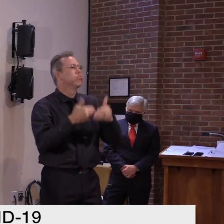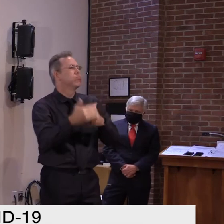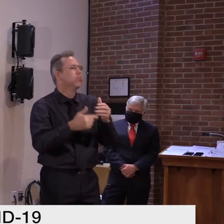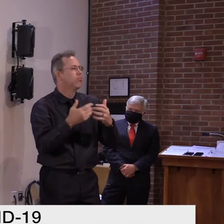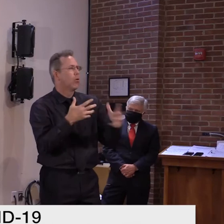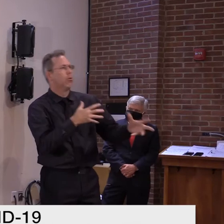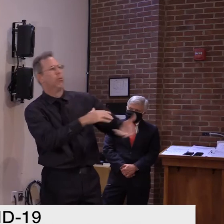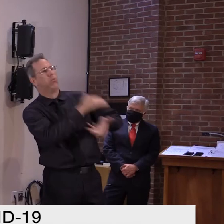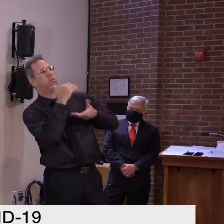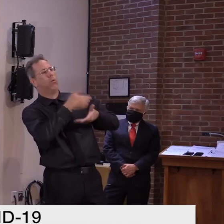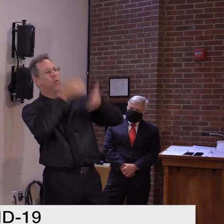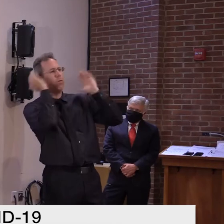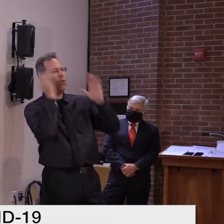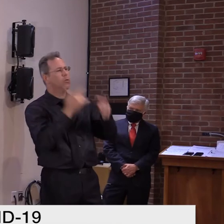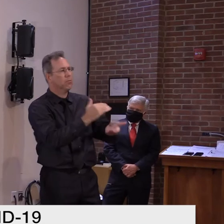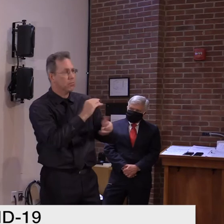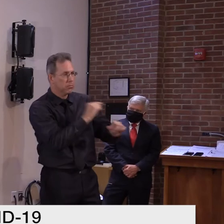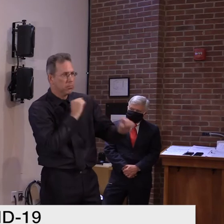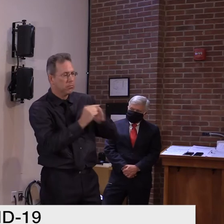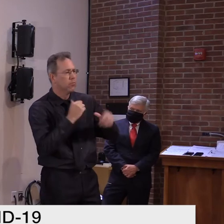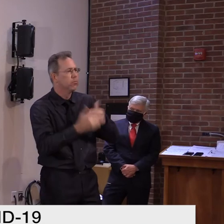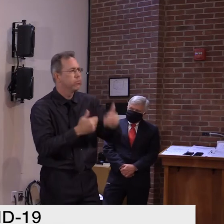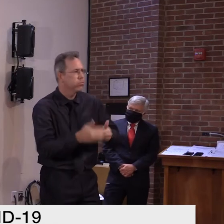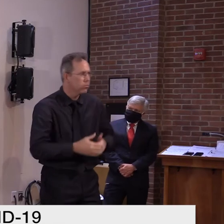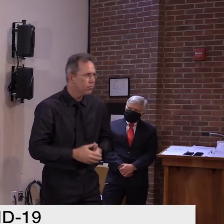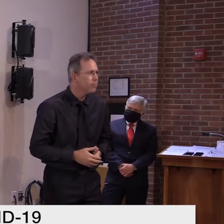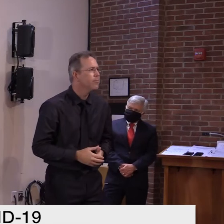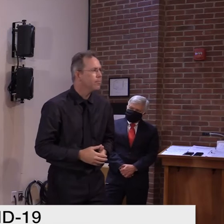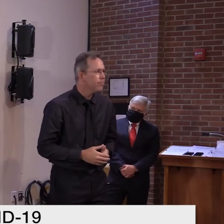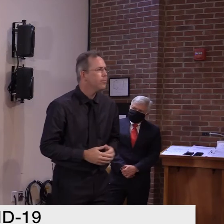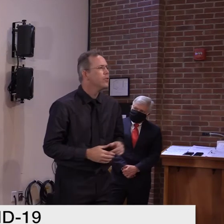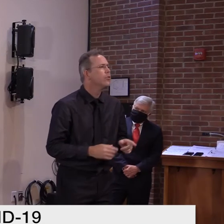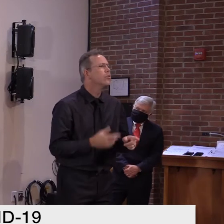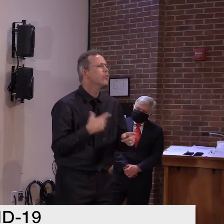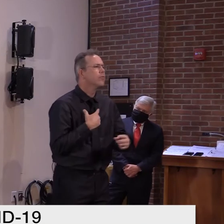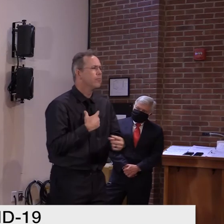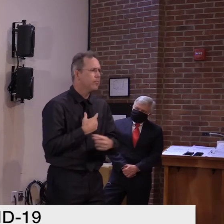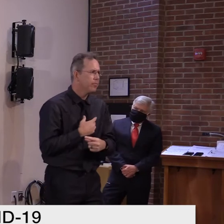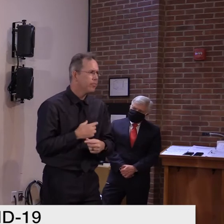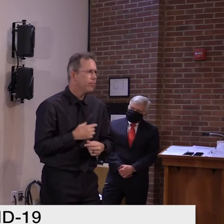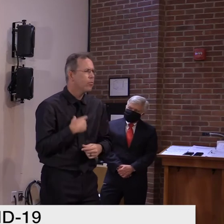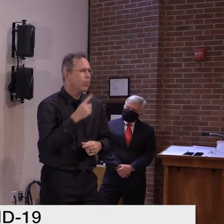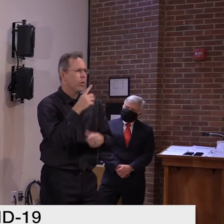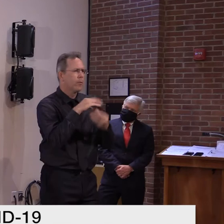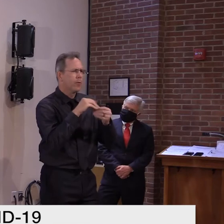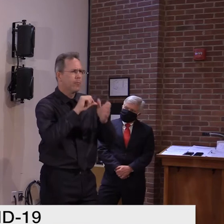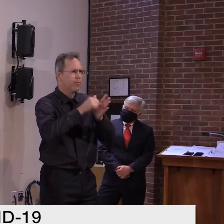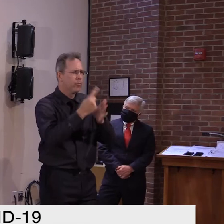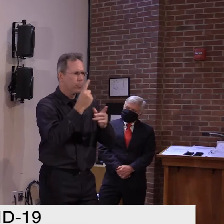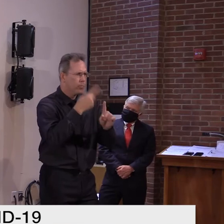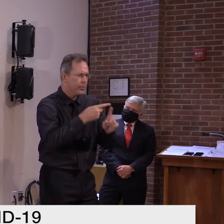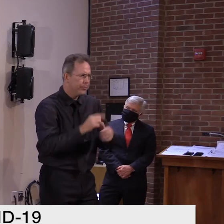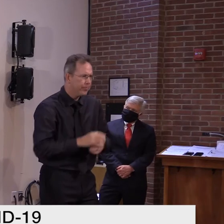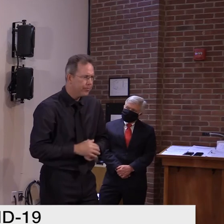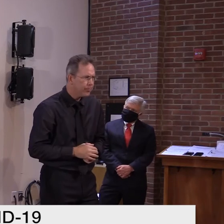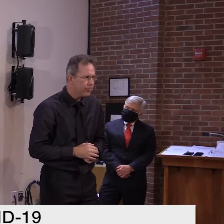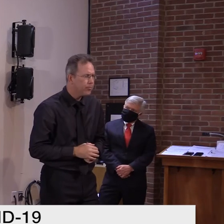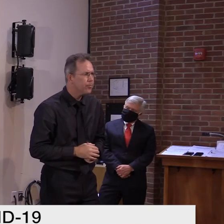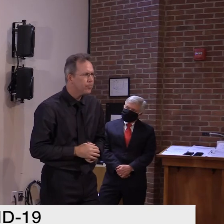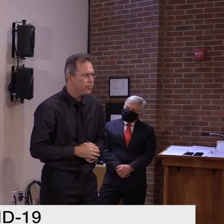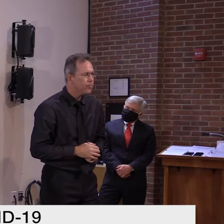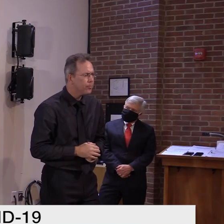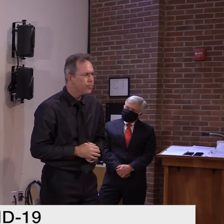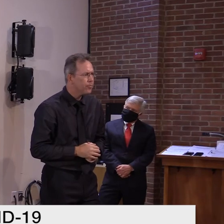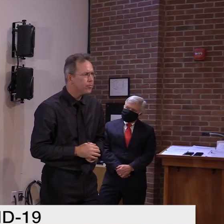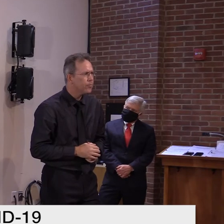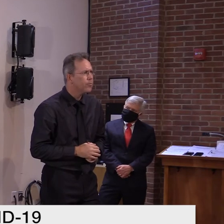I also want, I also want to just, uh, reinforce one other point that came up in your first question, uh, because I don't want to set unrealistic